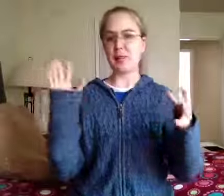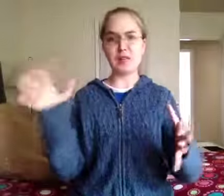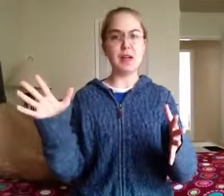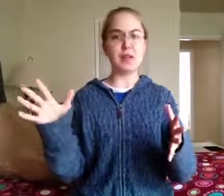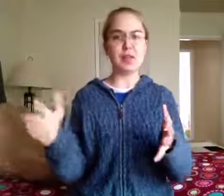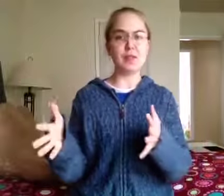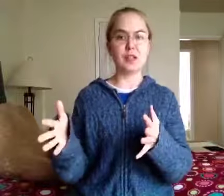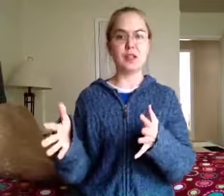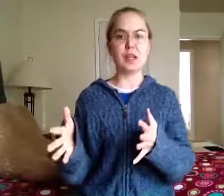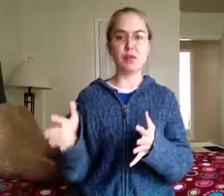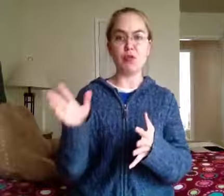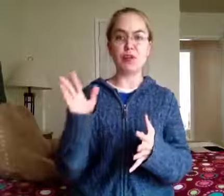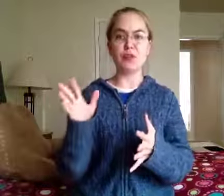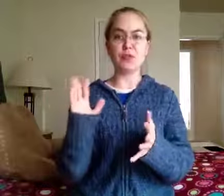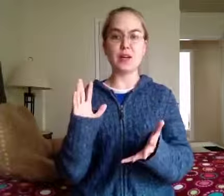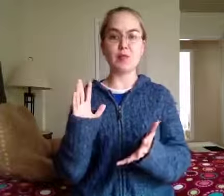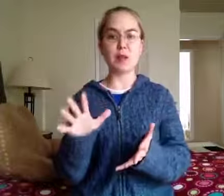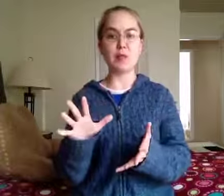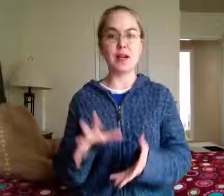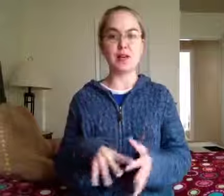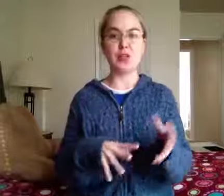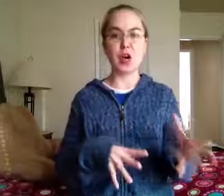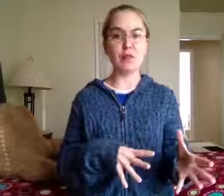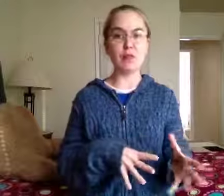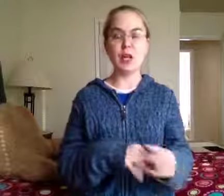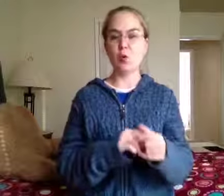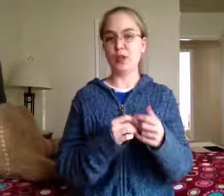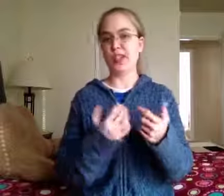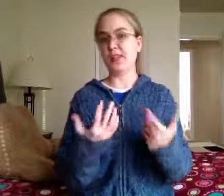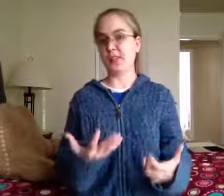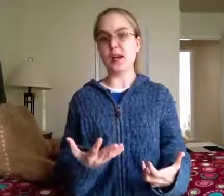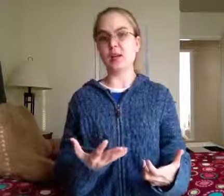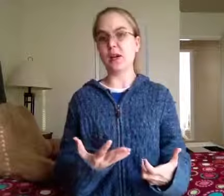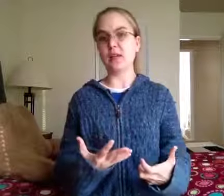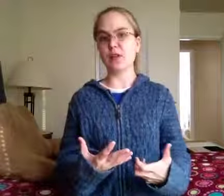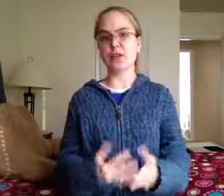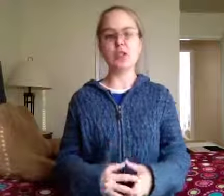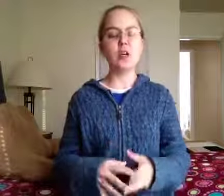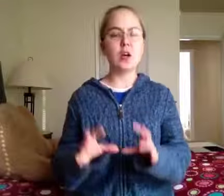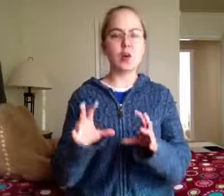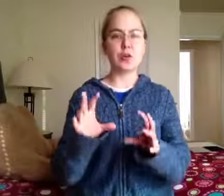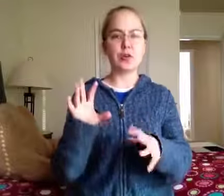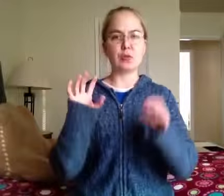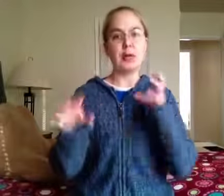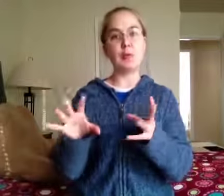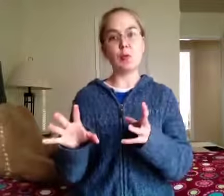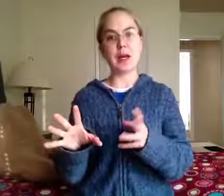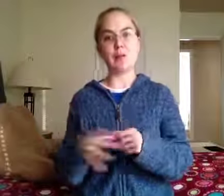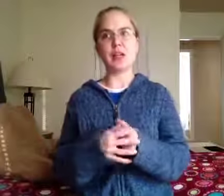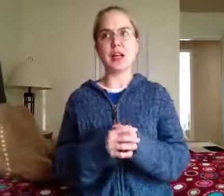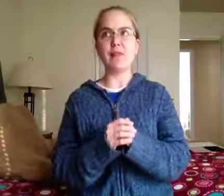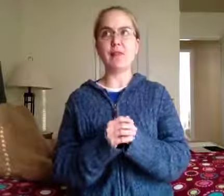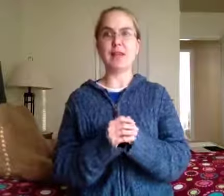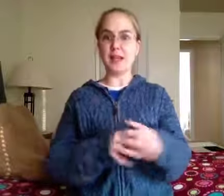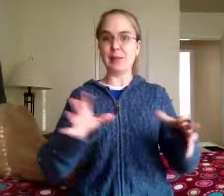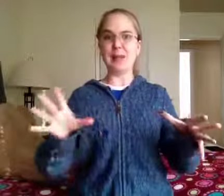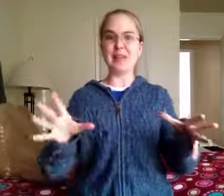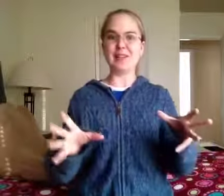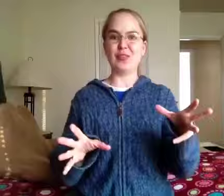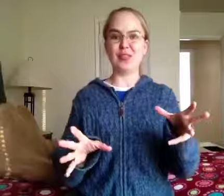seven hours left to decide if I'm going to do NaNoWriMo as a novel, which I suck at writing fiction, or The Rebel Way, which I haven't done any planning for,